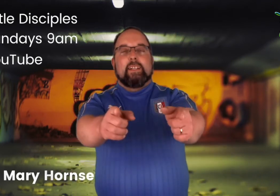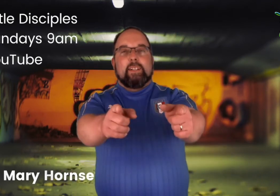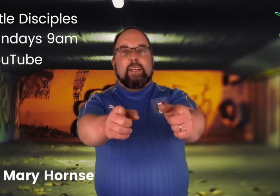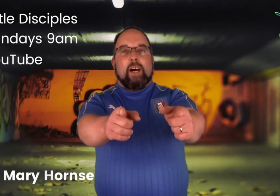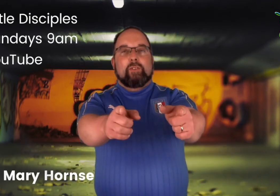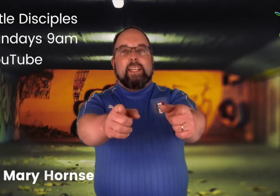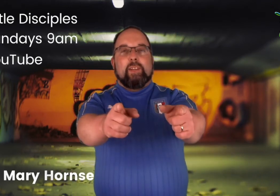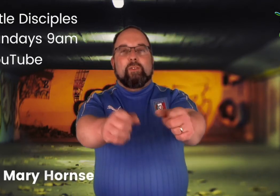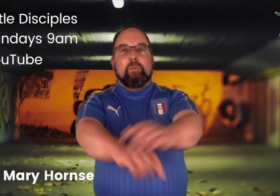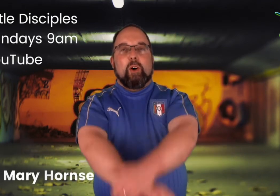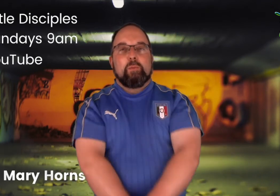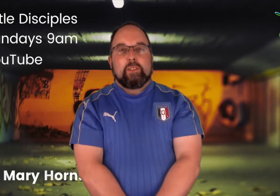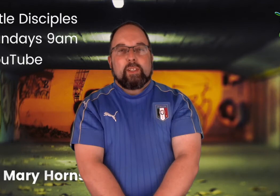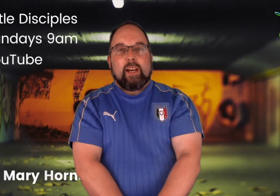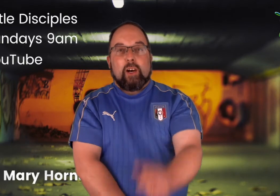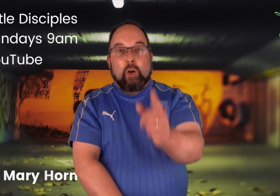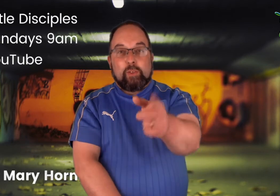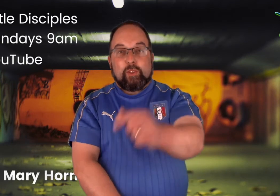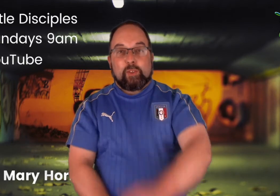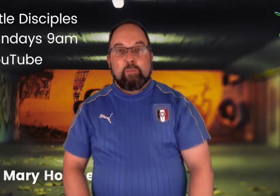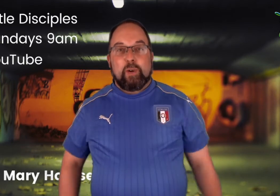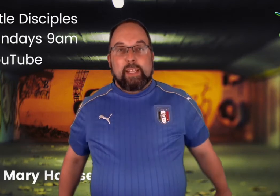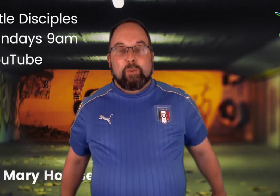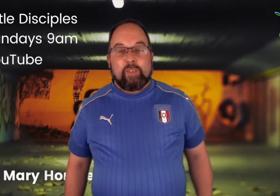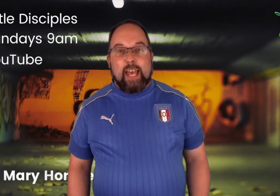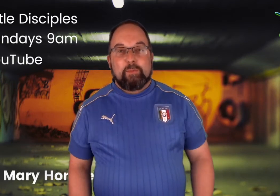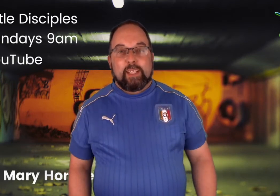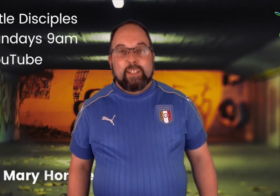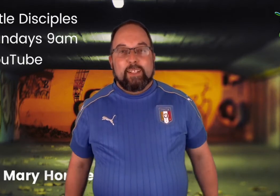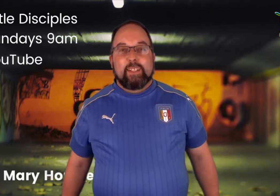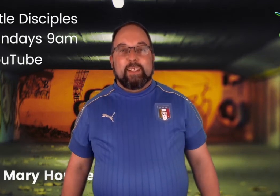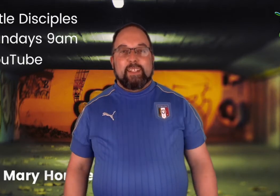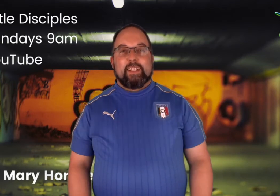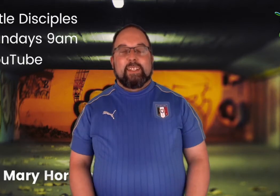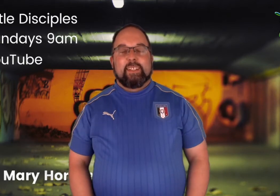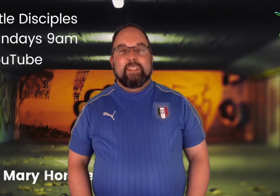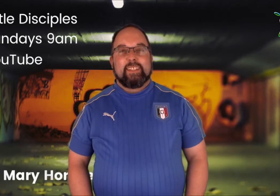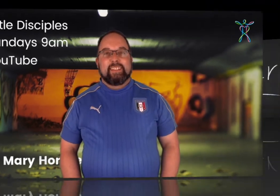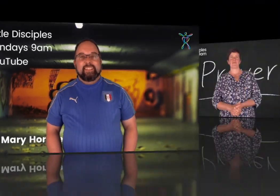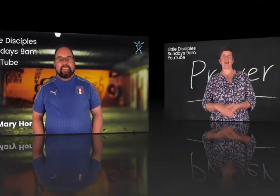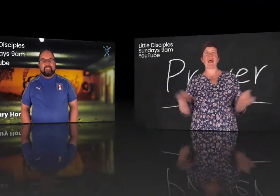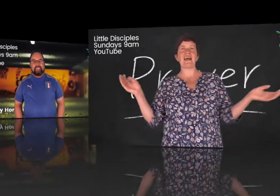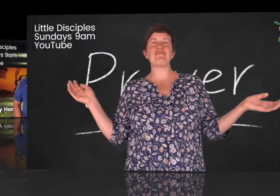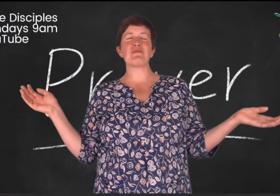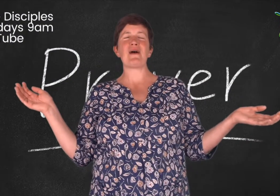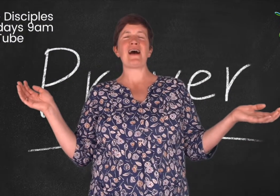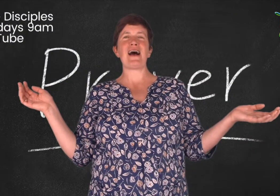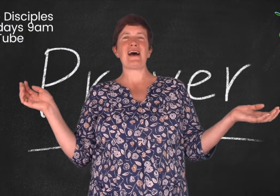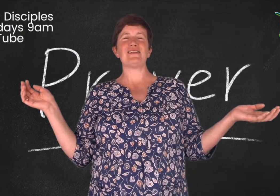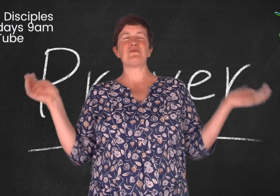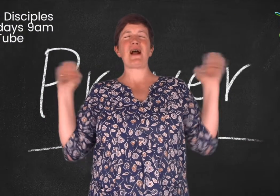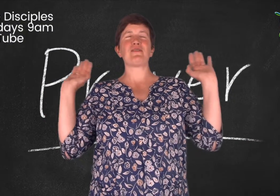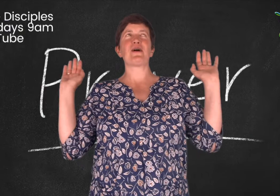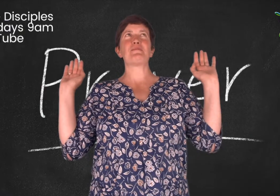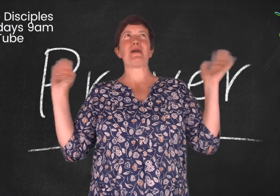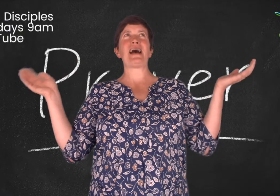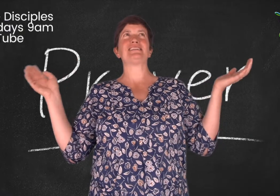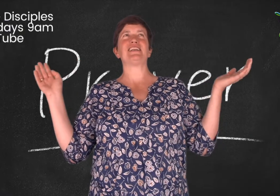I'll see you in a few moments. Over to some prayers with Tamsin. Hey, everyone. Welcome back to Little